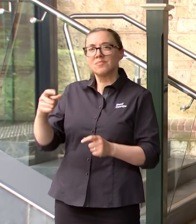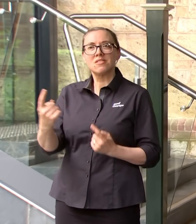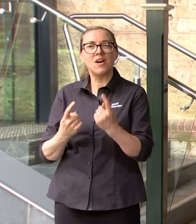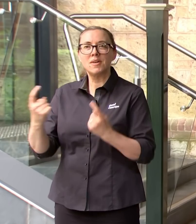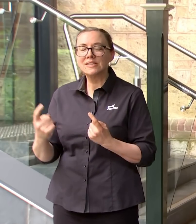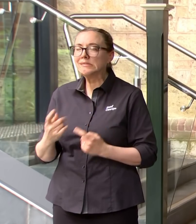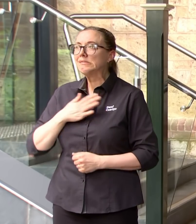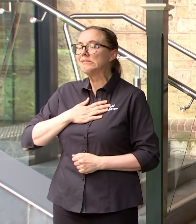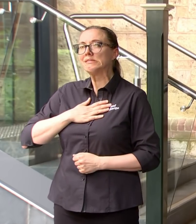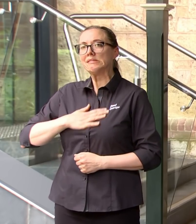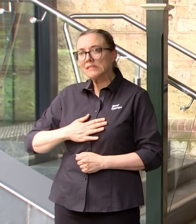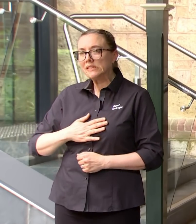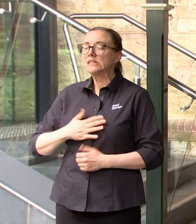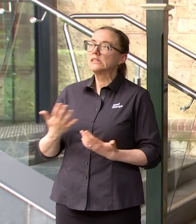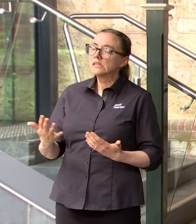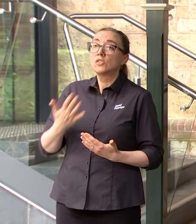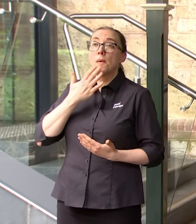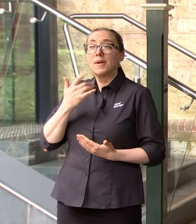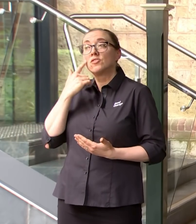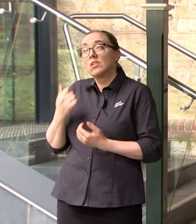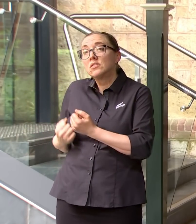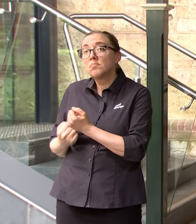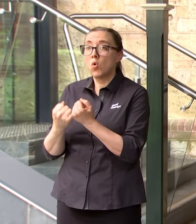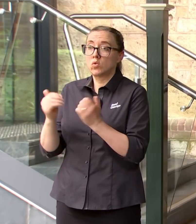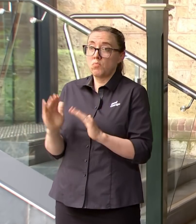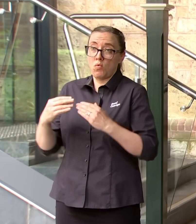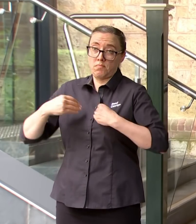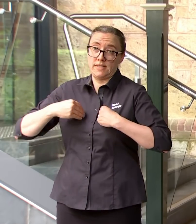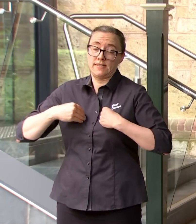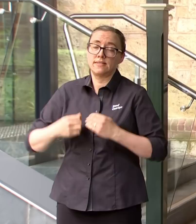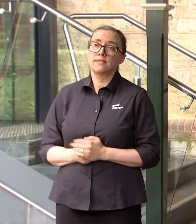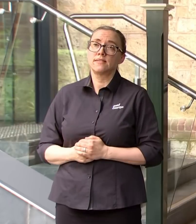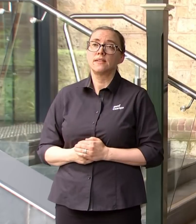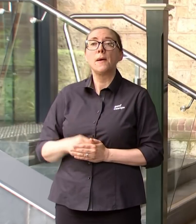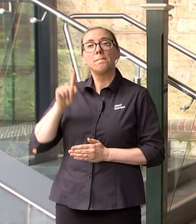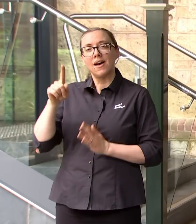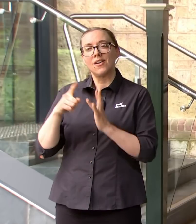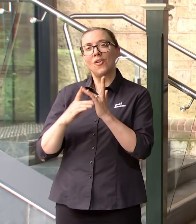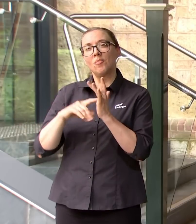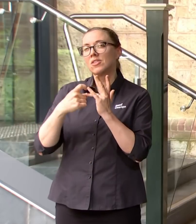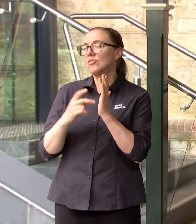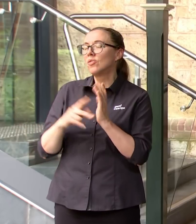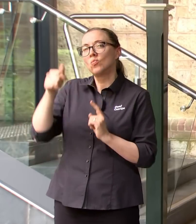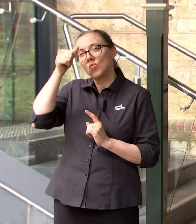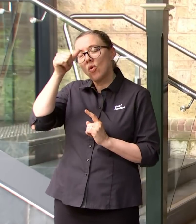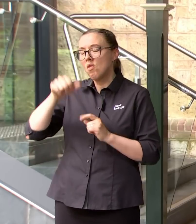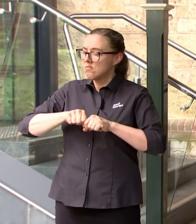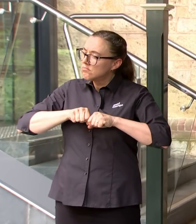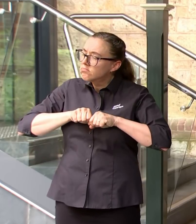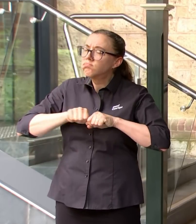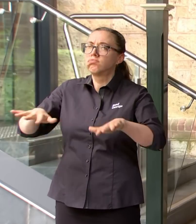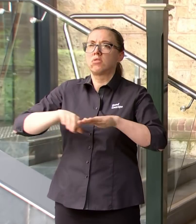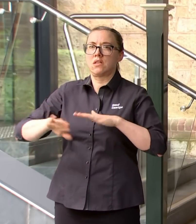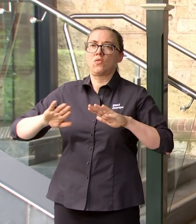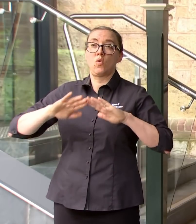be very grateful. But the reality is Omicron is with the world at the moment. Nobody is going to be